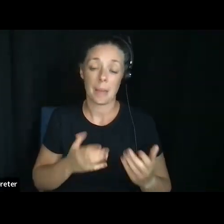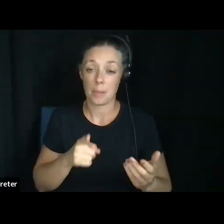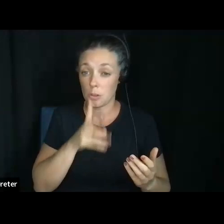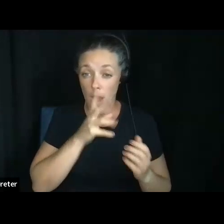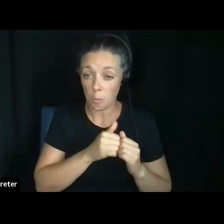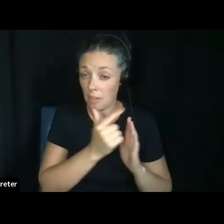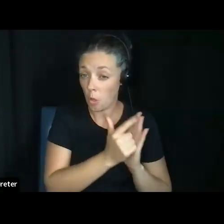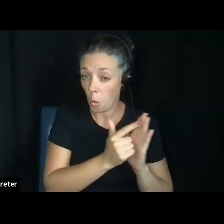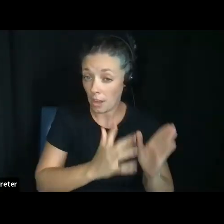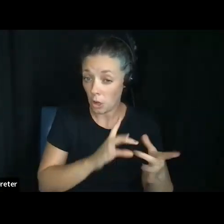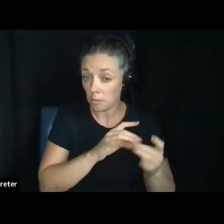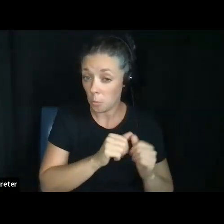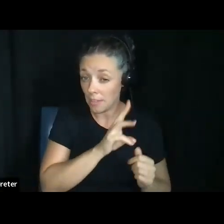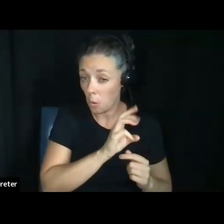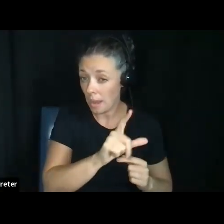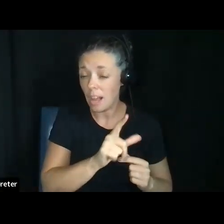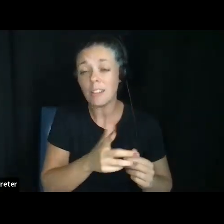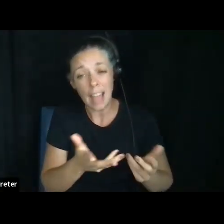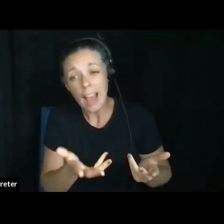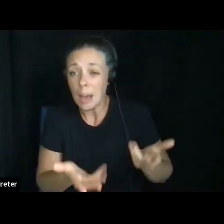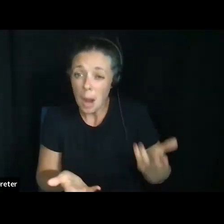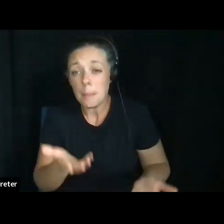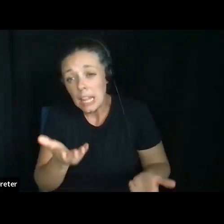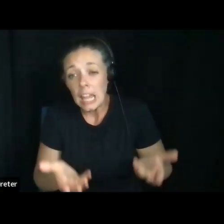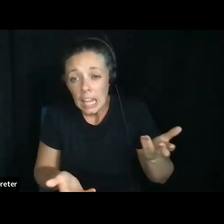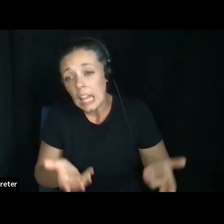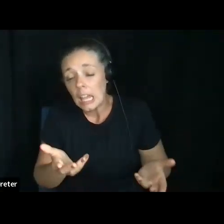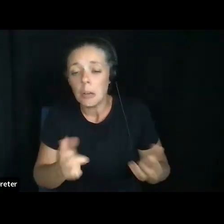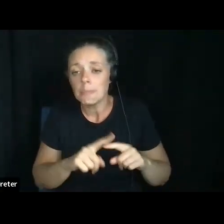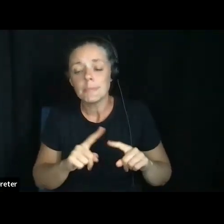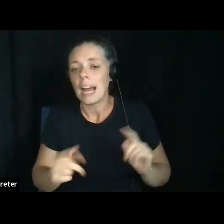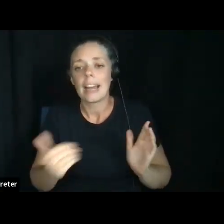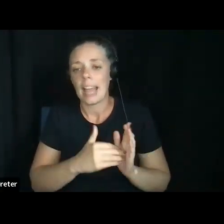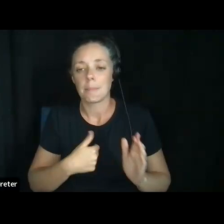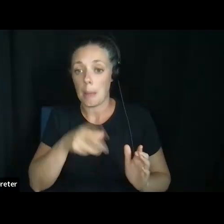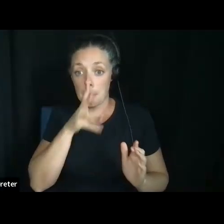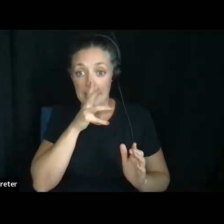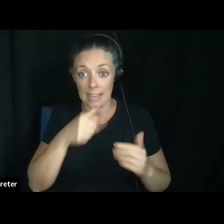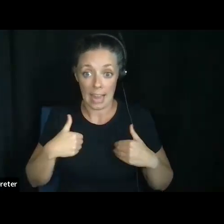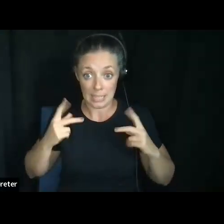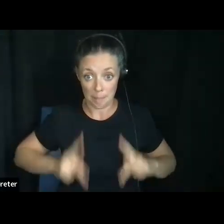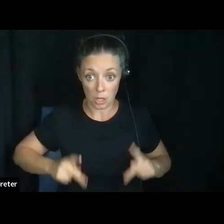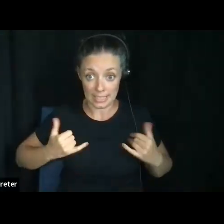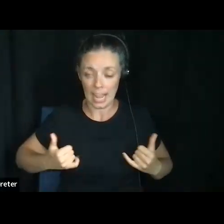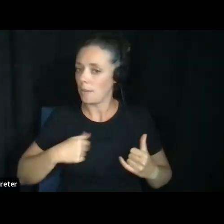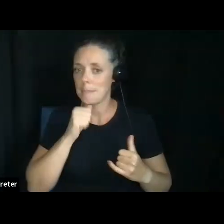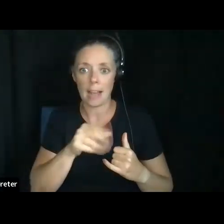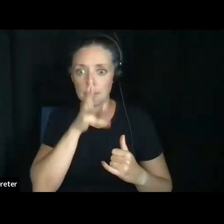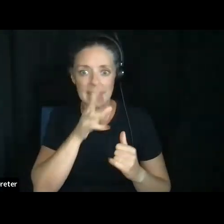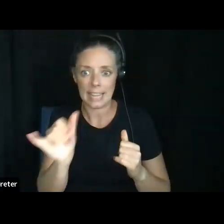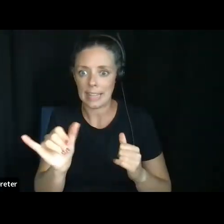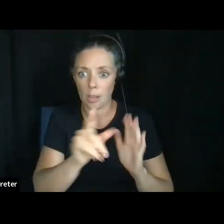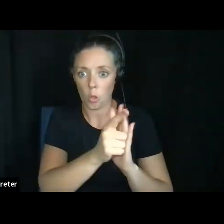probably. Um, but again, um, I'm just speaking as a person now, not a lawyer. Um,